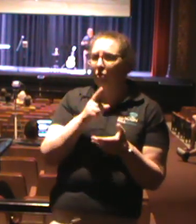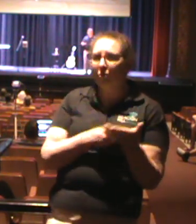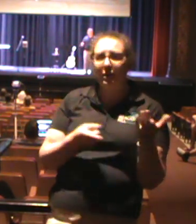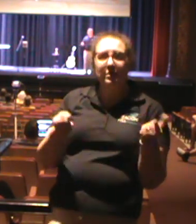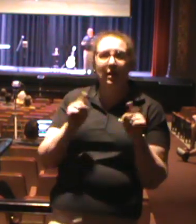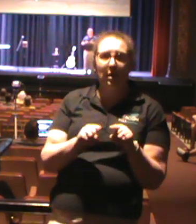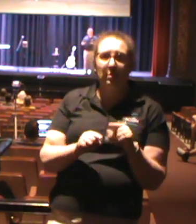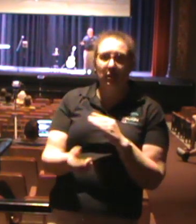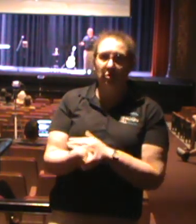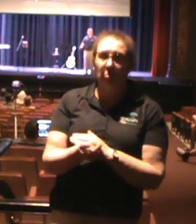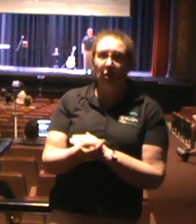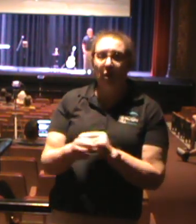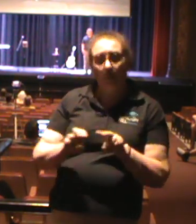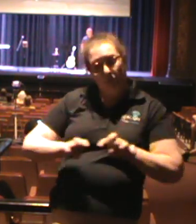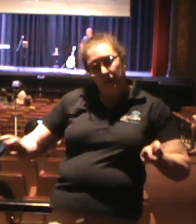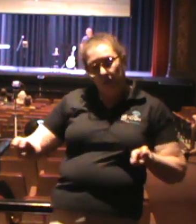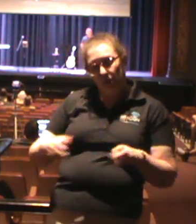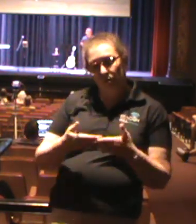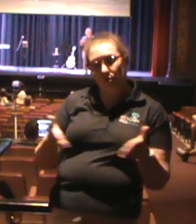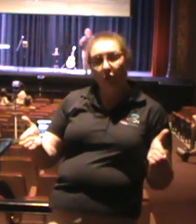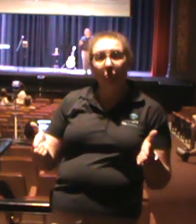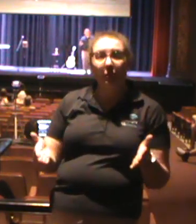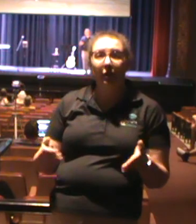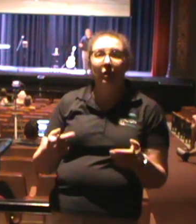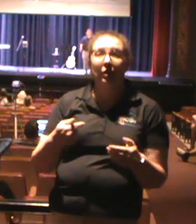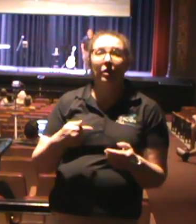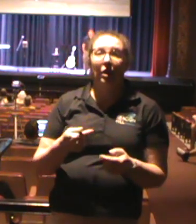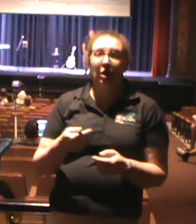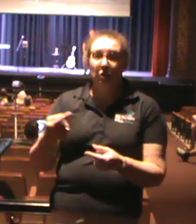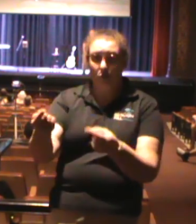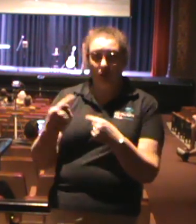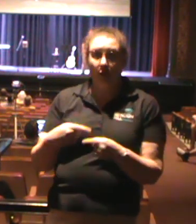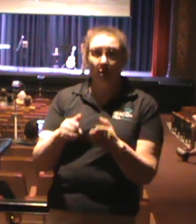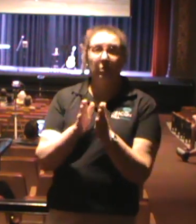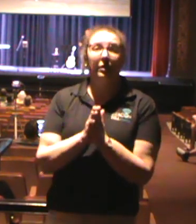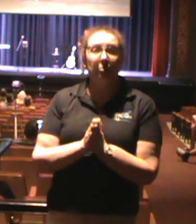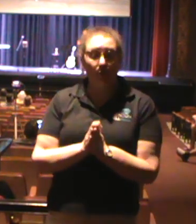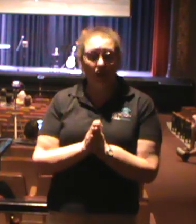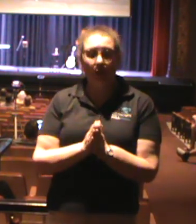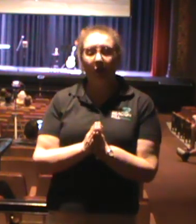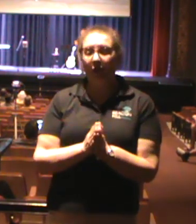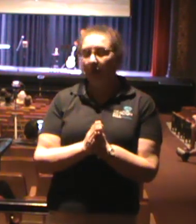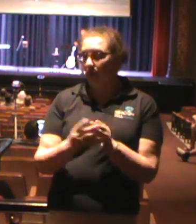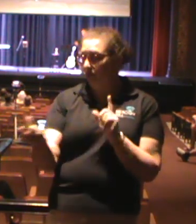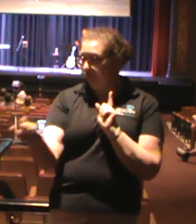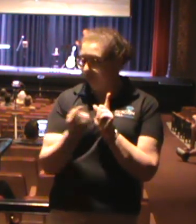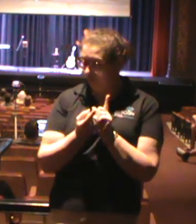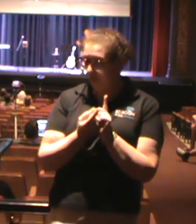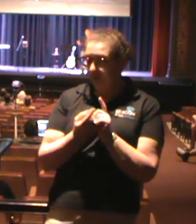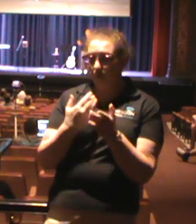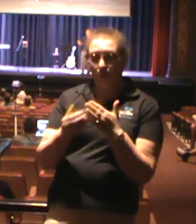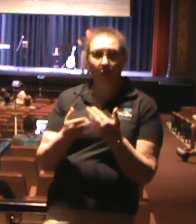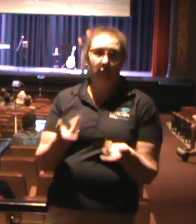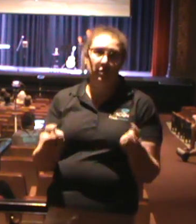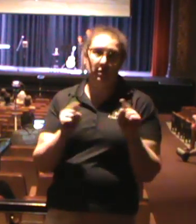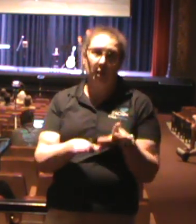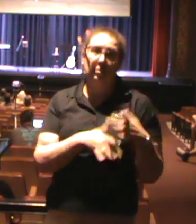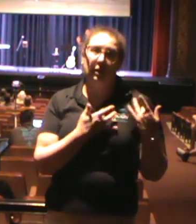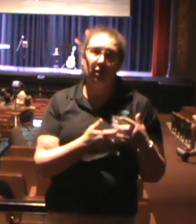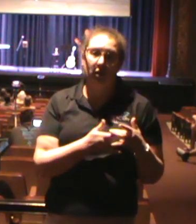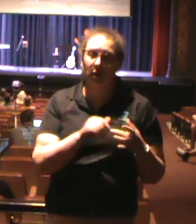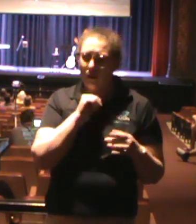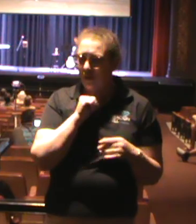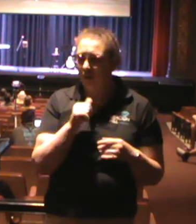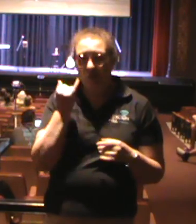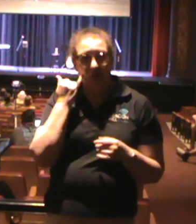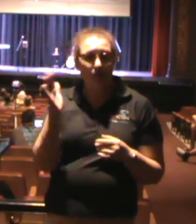pray. You can kneel. You can pray if you need me. We can pray and talk. Whatever is going on in your heart. If you've never given